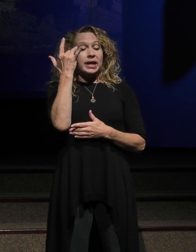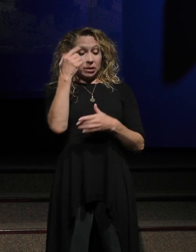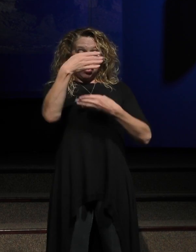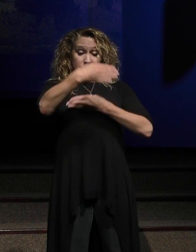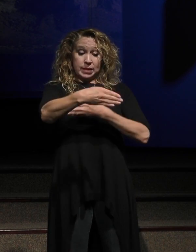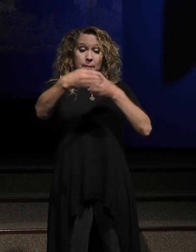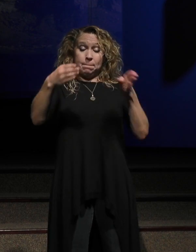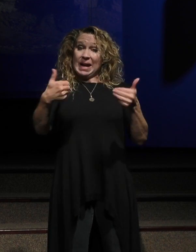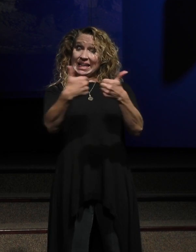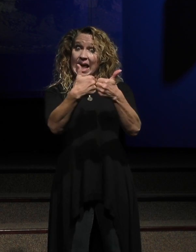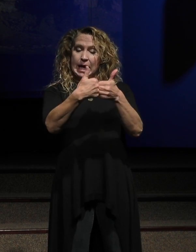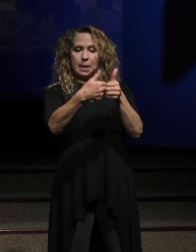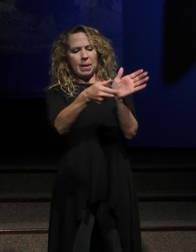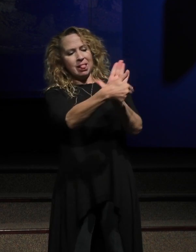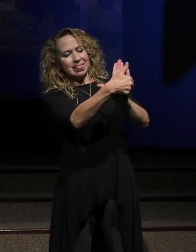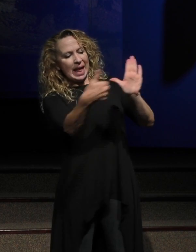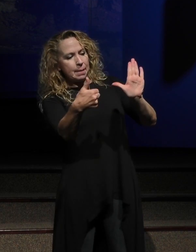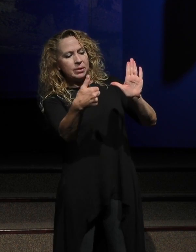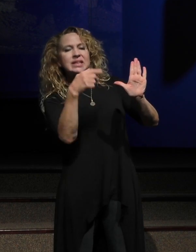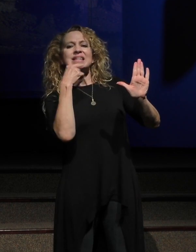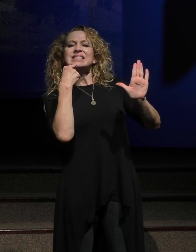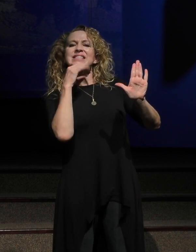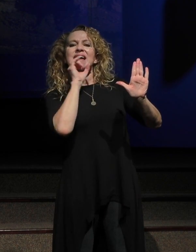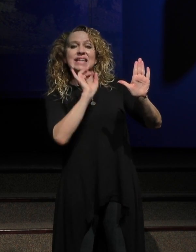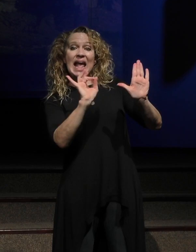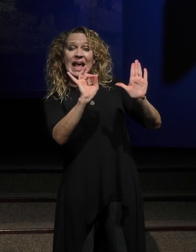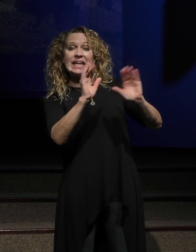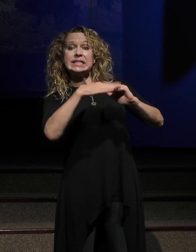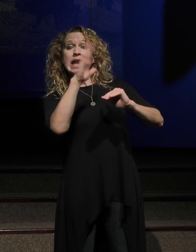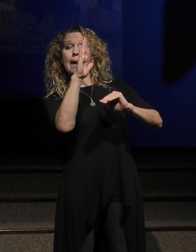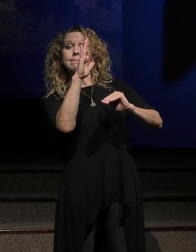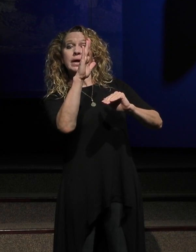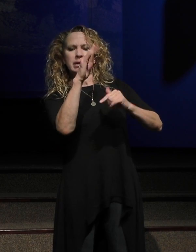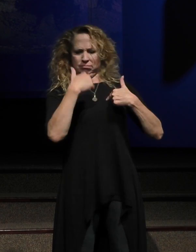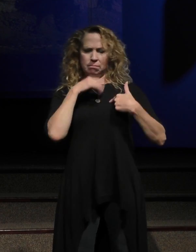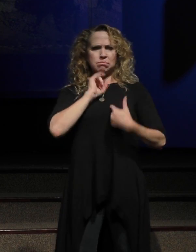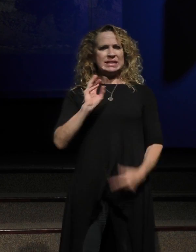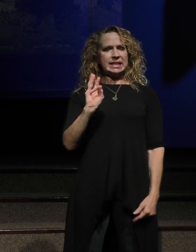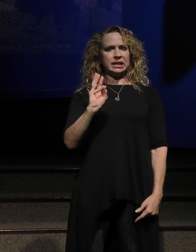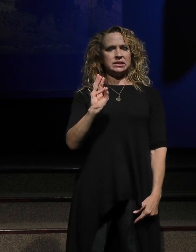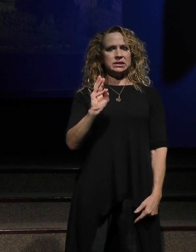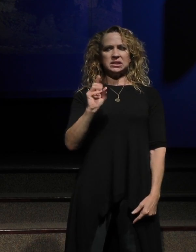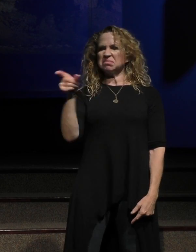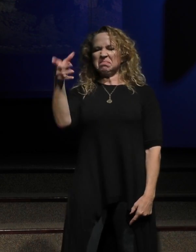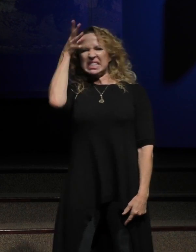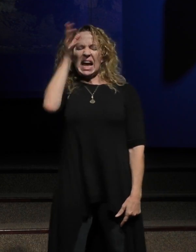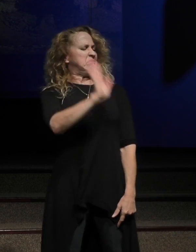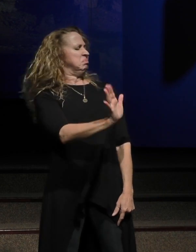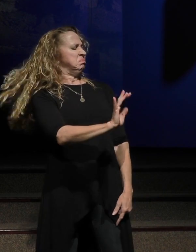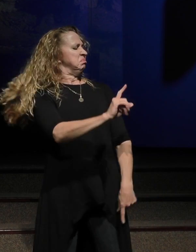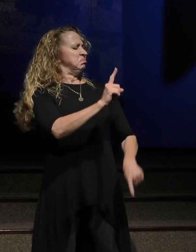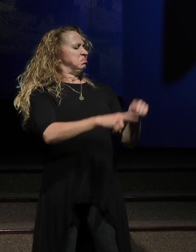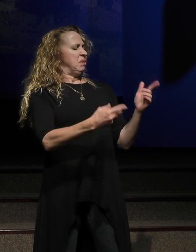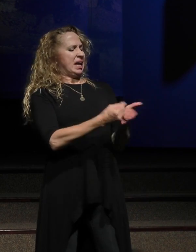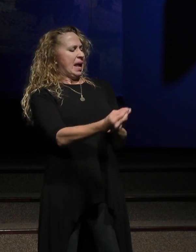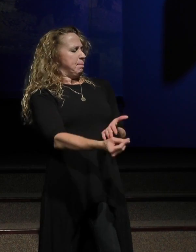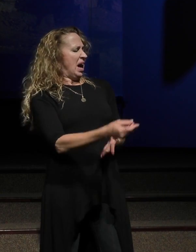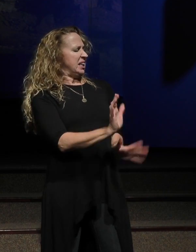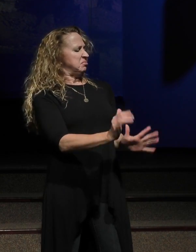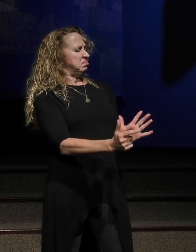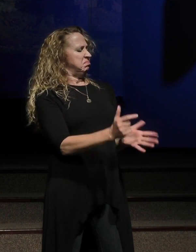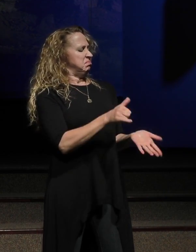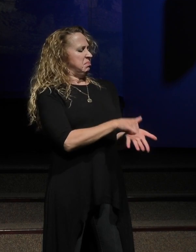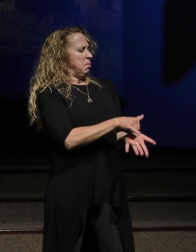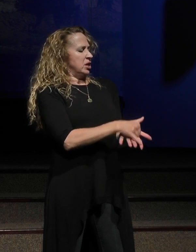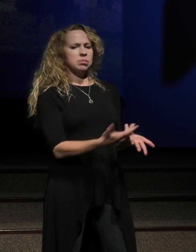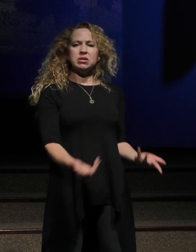statement, it's for ages eight and up. I was only six and so that was his excuse not to get me the game and I think I could have